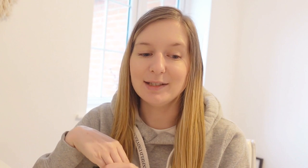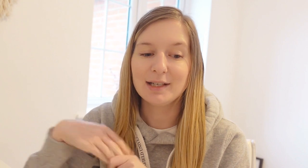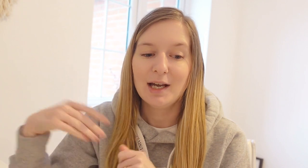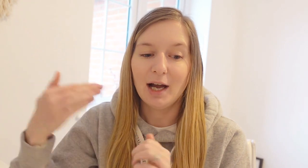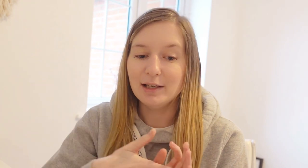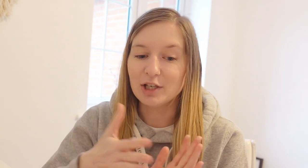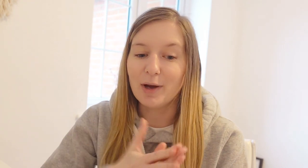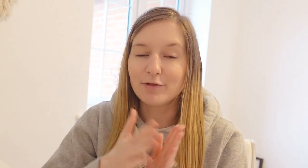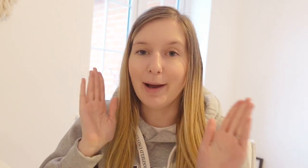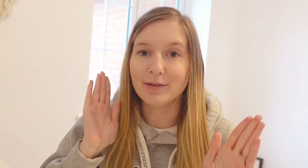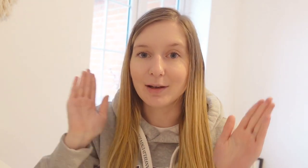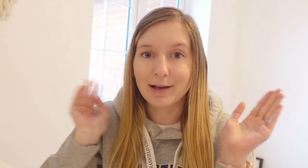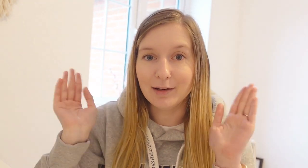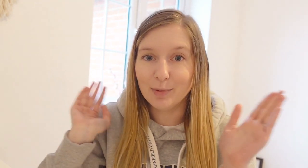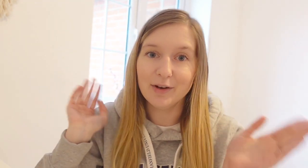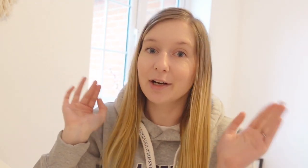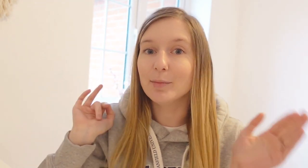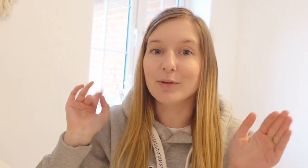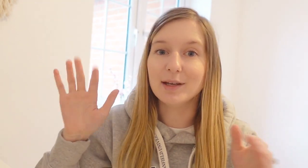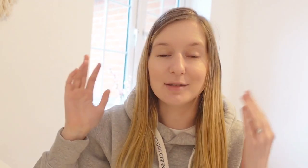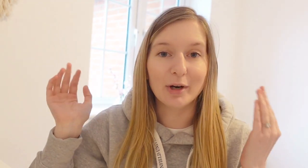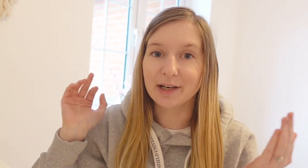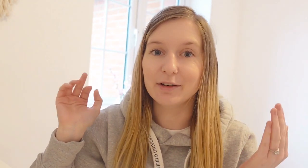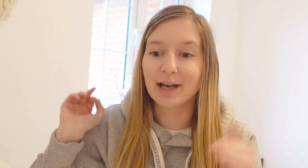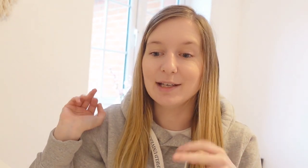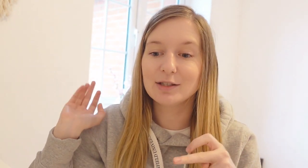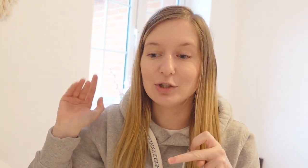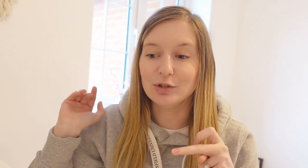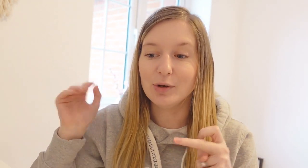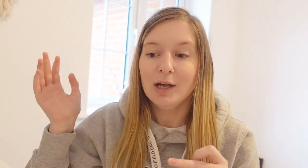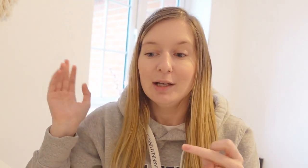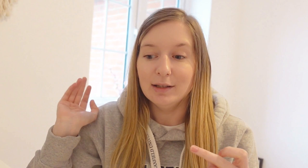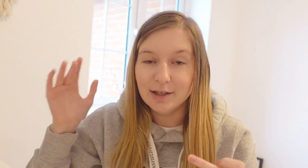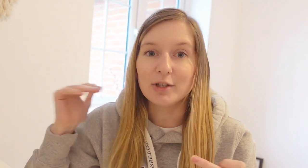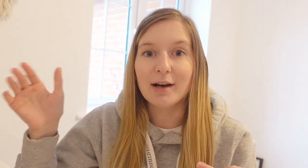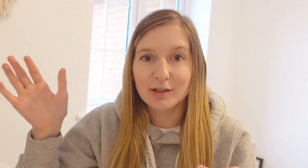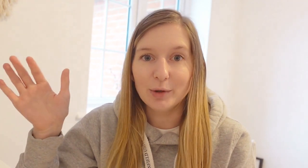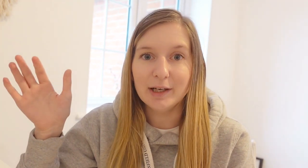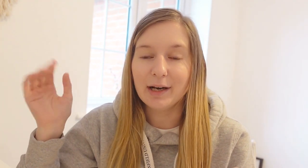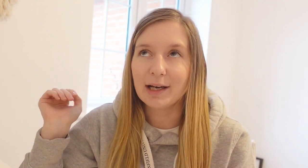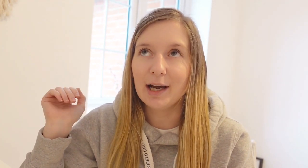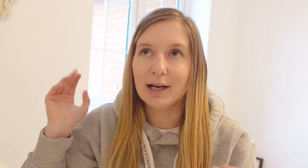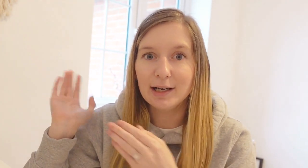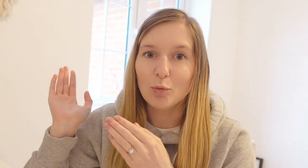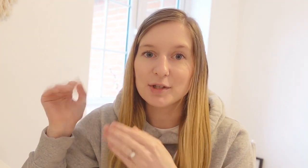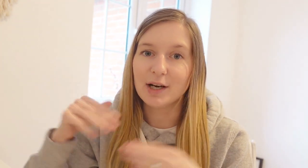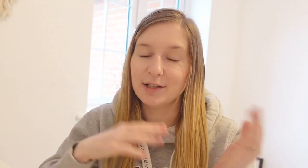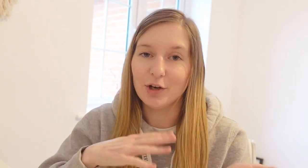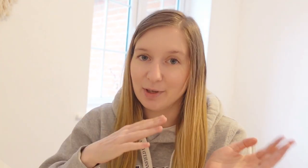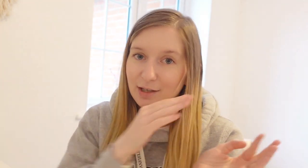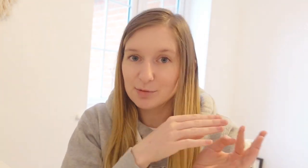I literally went from having like a little bit of hearing in both ears and wearing hearing aids to literally having no hearing in one side and only a